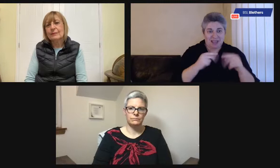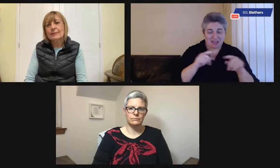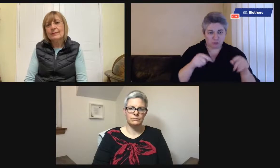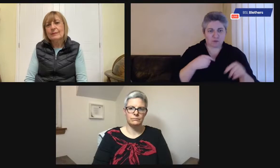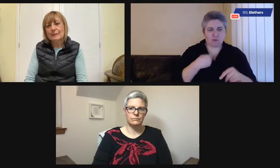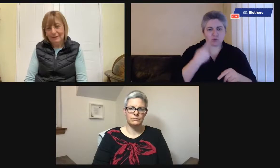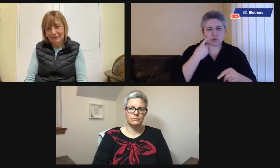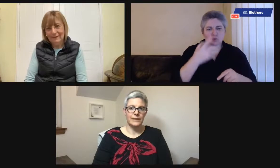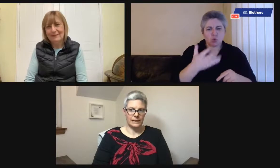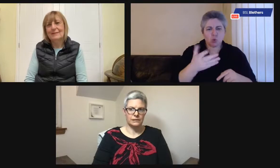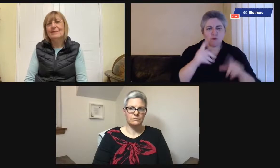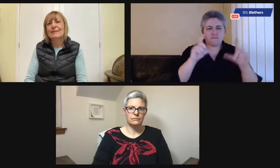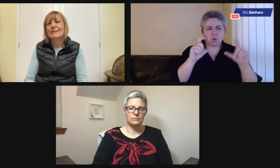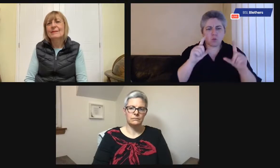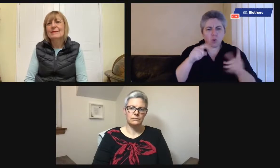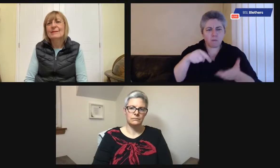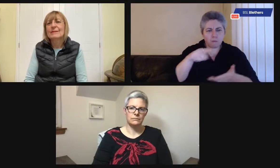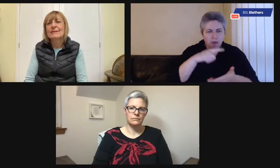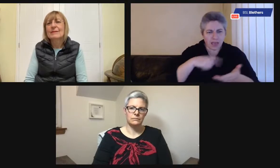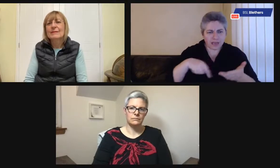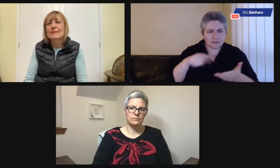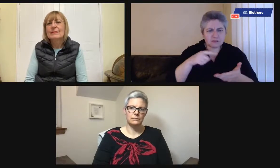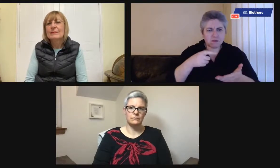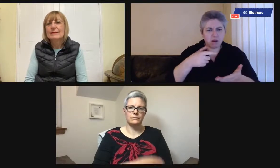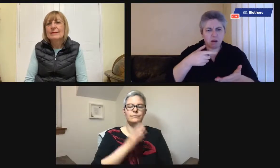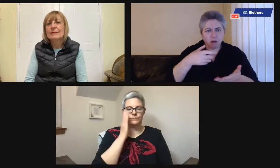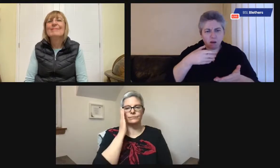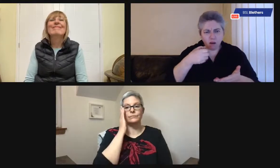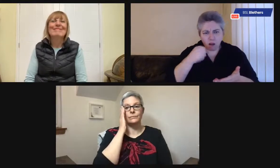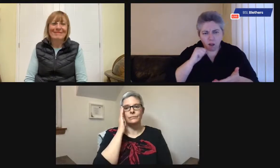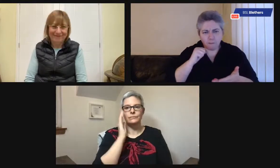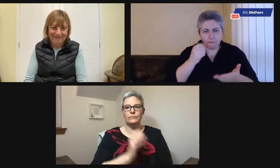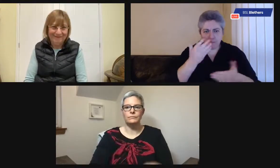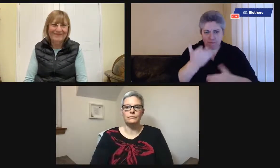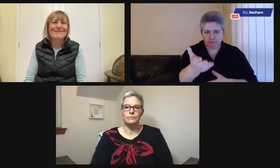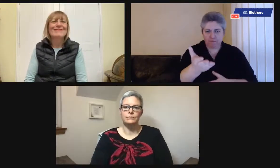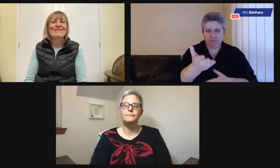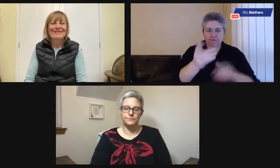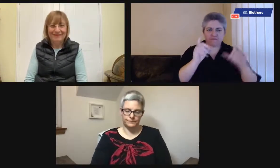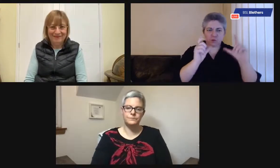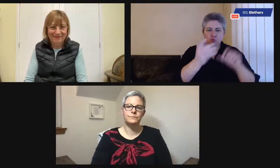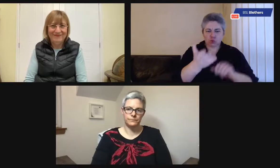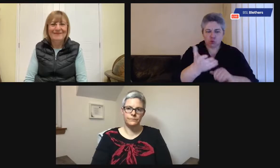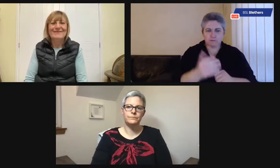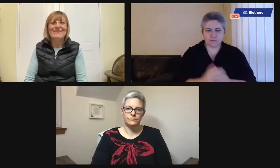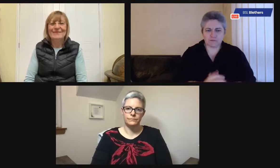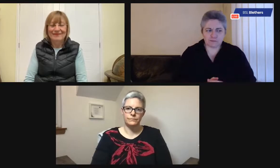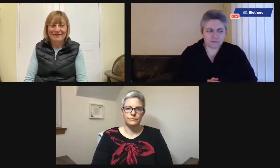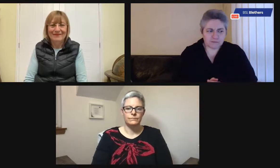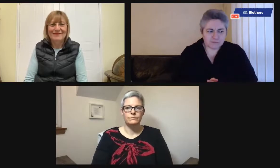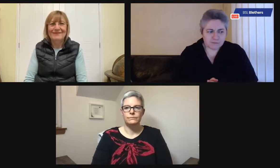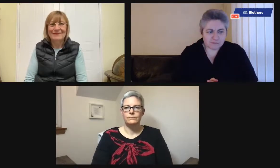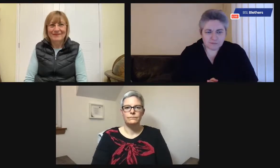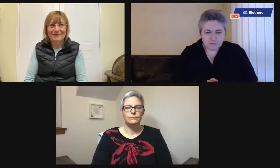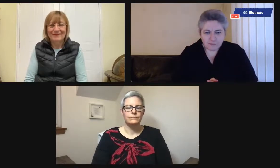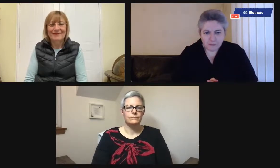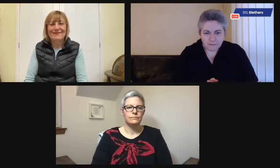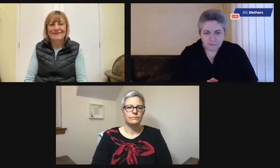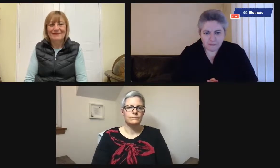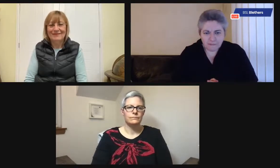So to have some snacks available is good. So when you're showing photographs, are showing photographs of plates and things? Let's have a look at